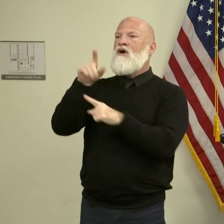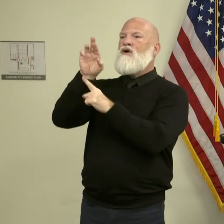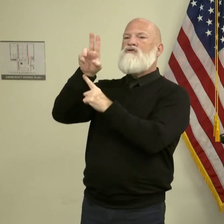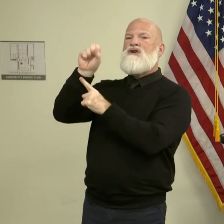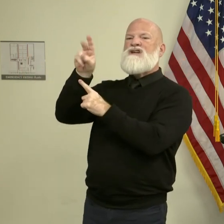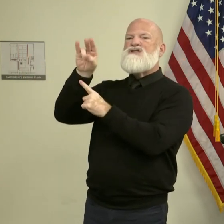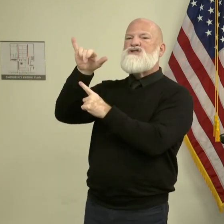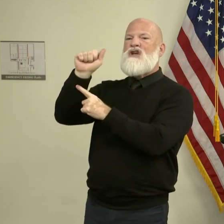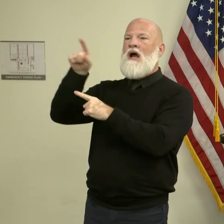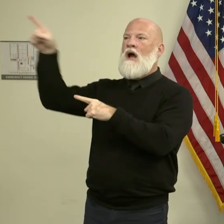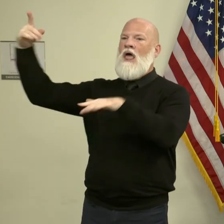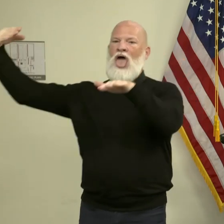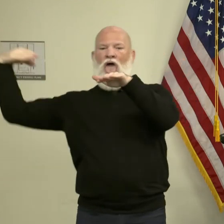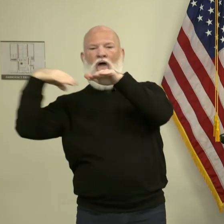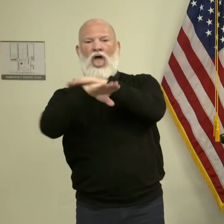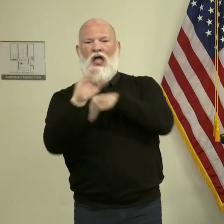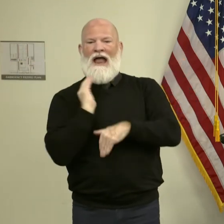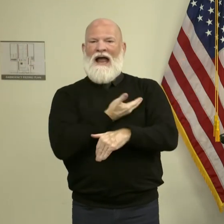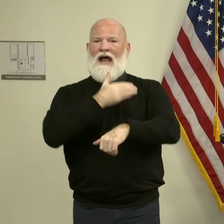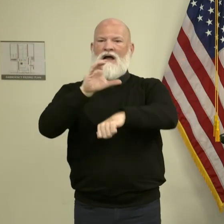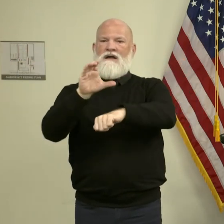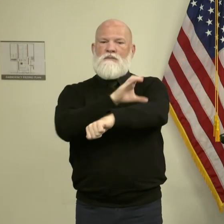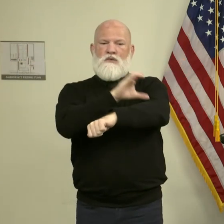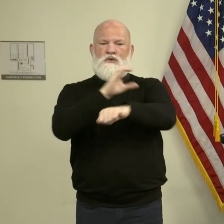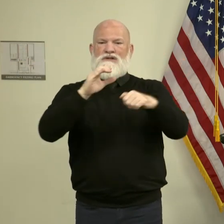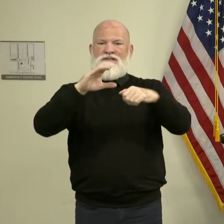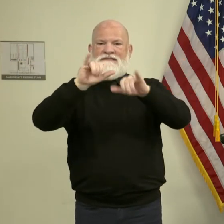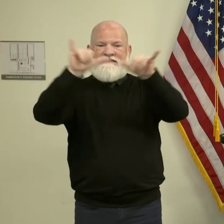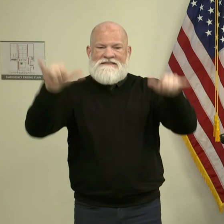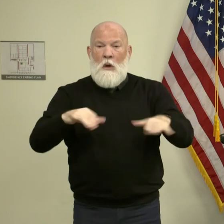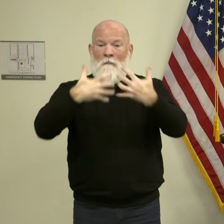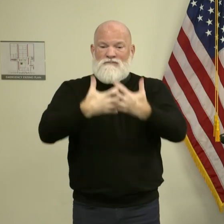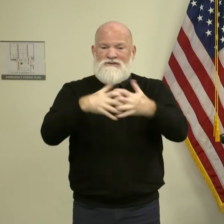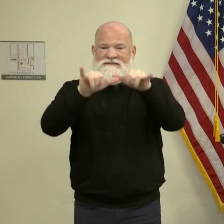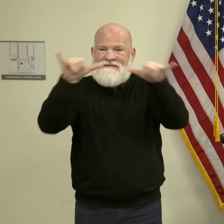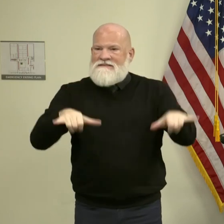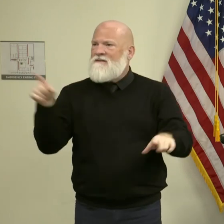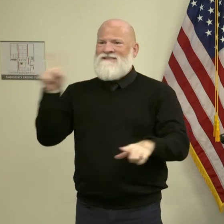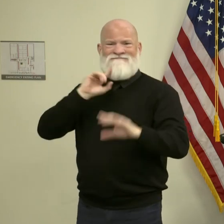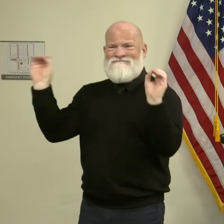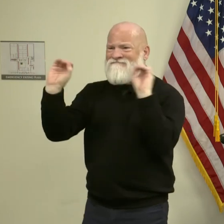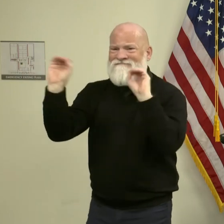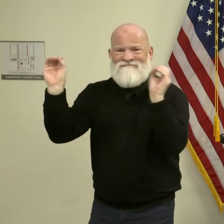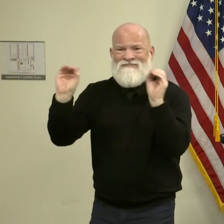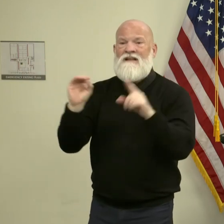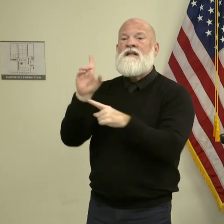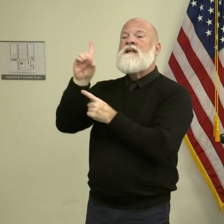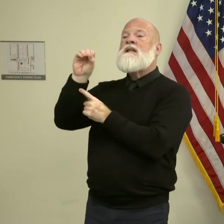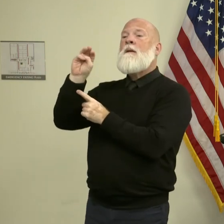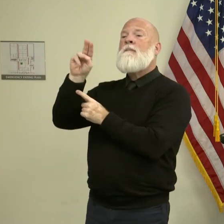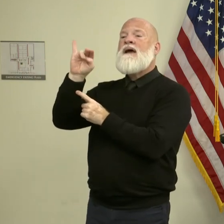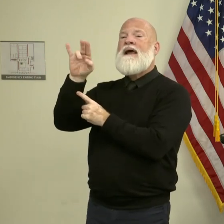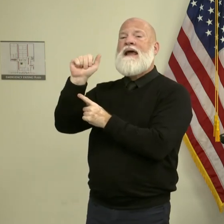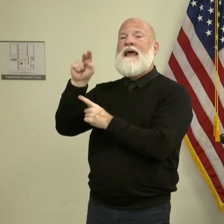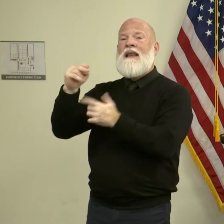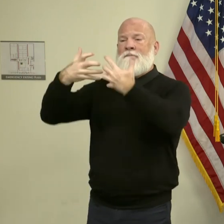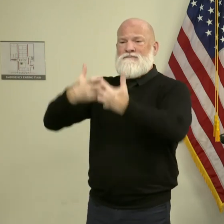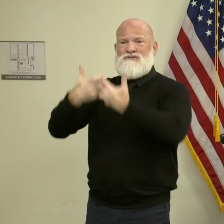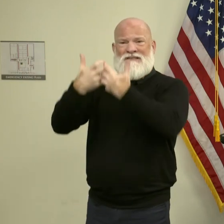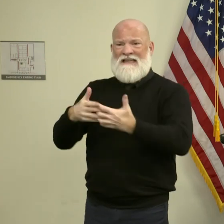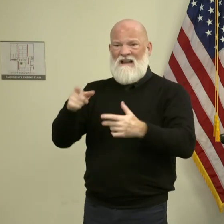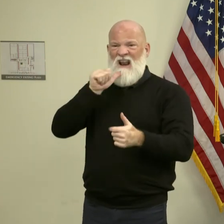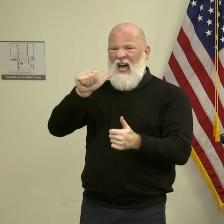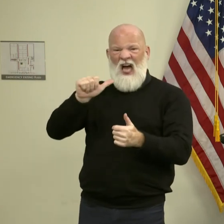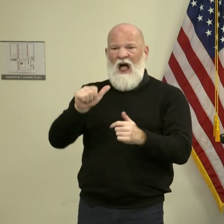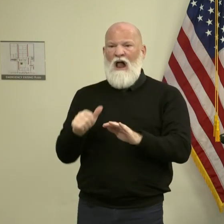Trump. That didn't happen. You know what else didn't happen? Dominion machines did not flip votes for Joe Biden. Neither of those things happened. And everybody on both